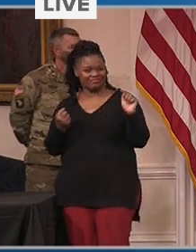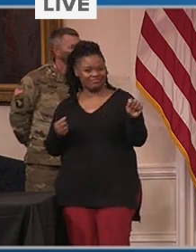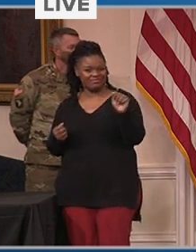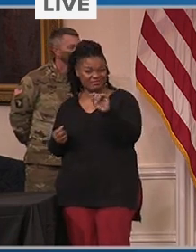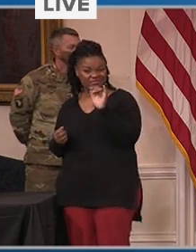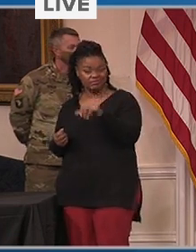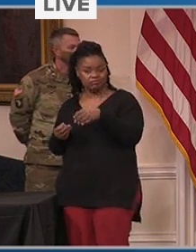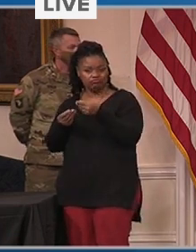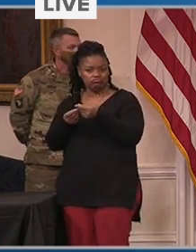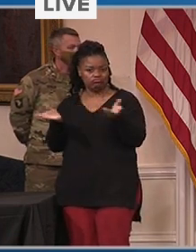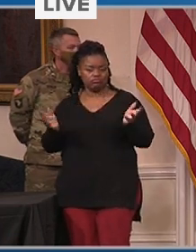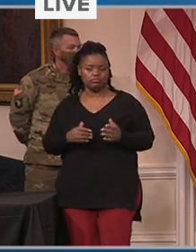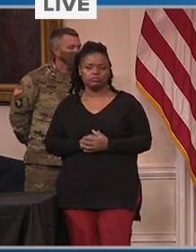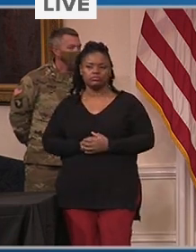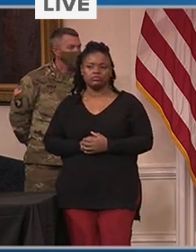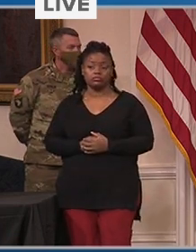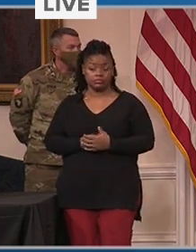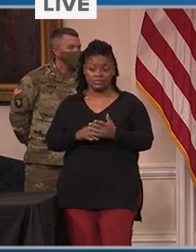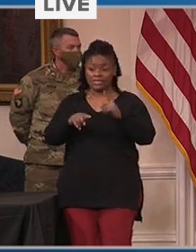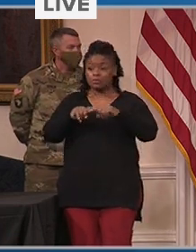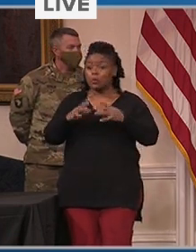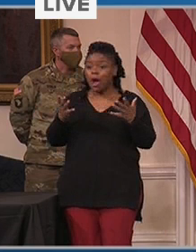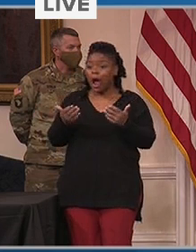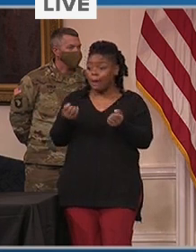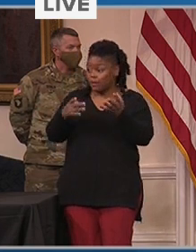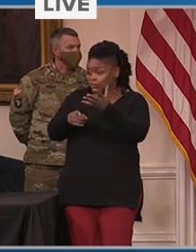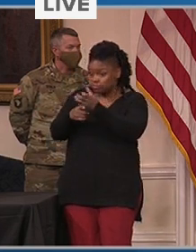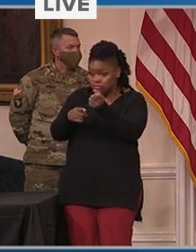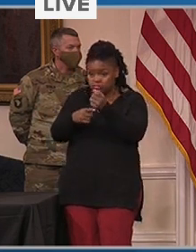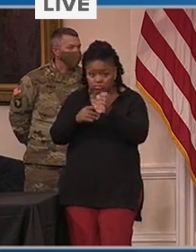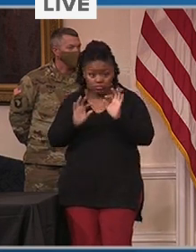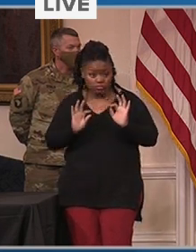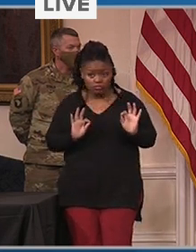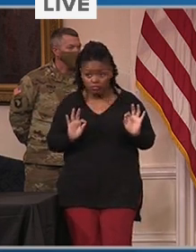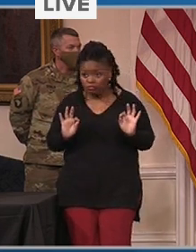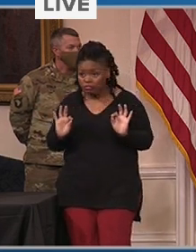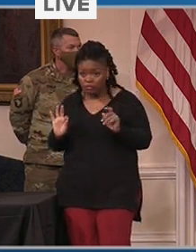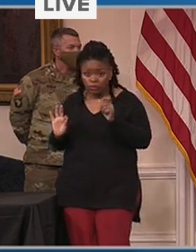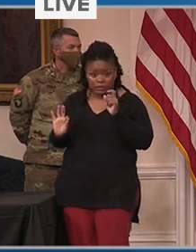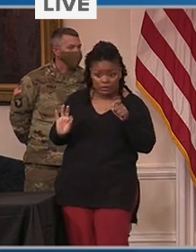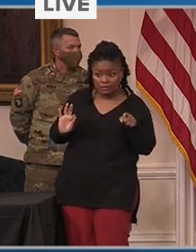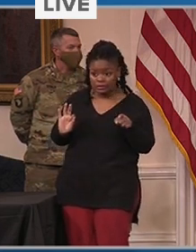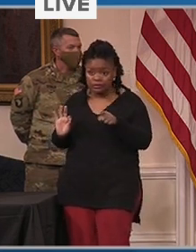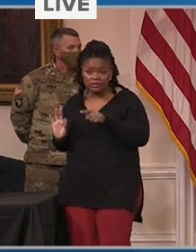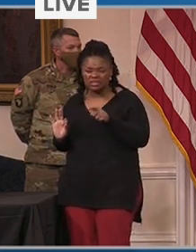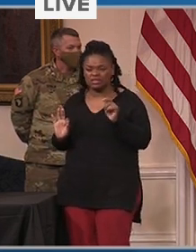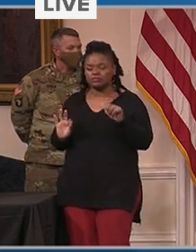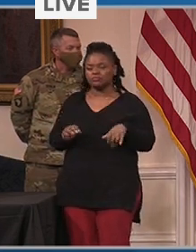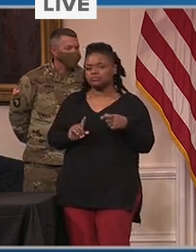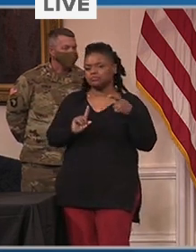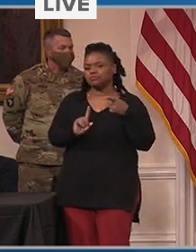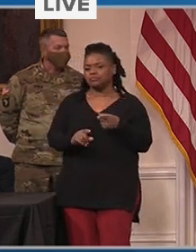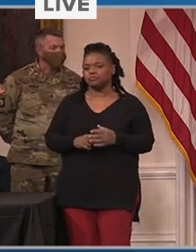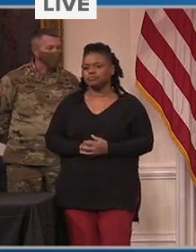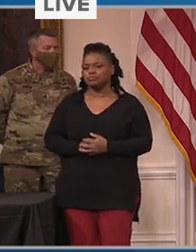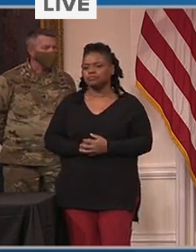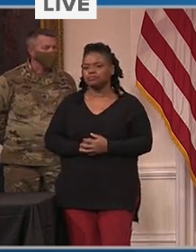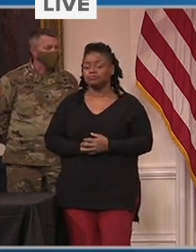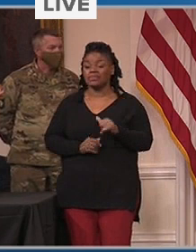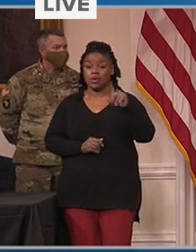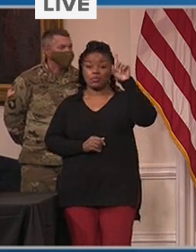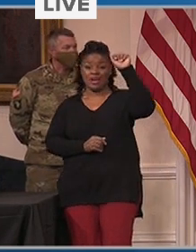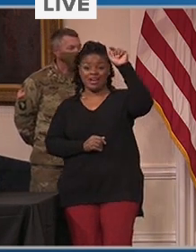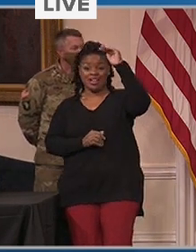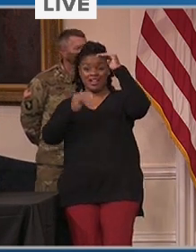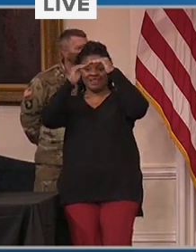and on utilization. As soon as we move forward from this initial phase 1a,